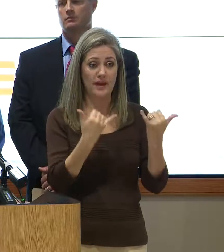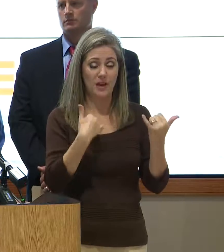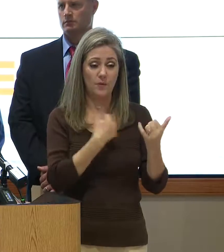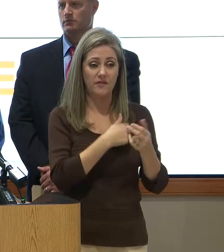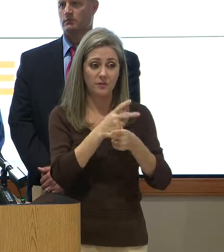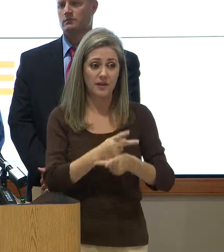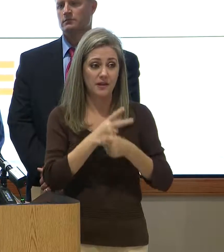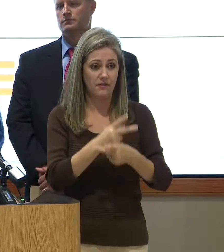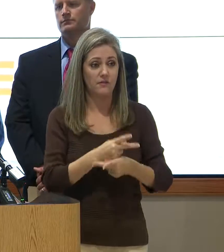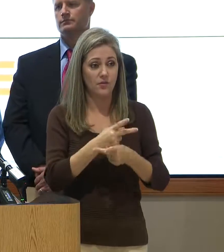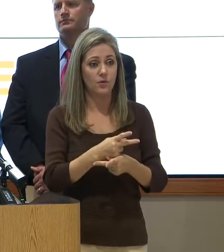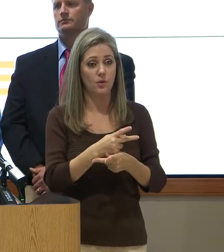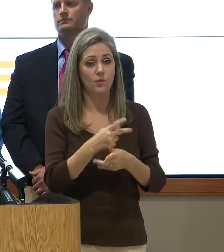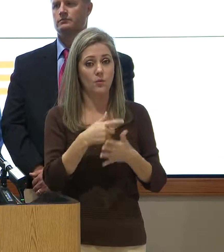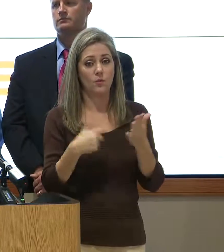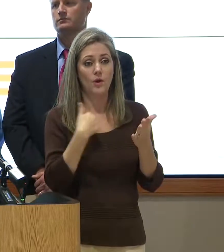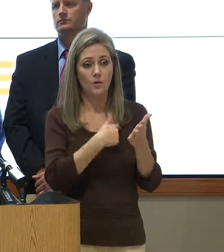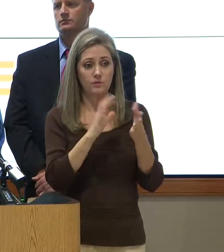what we say.